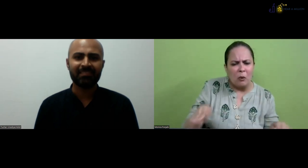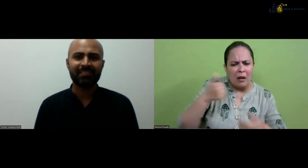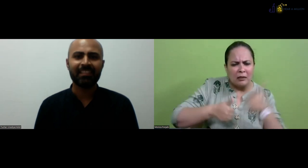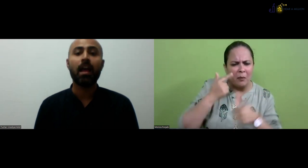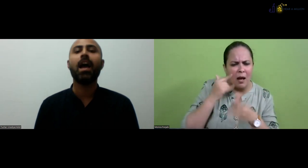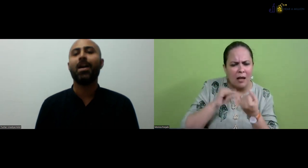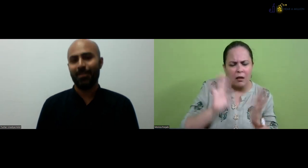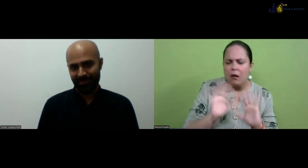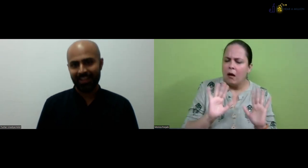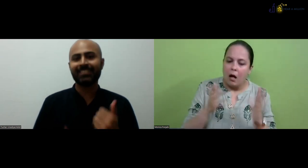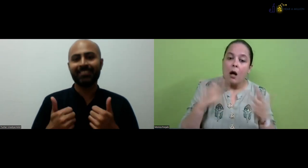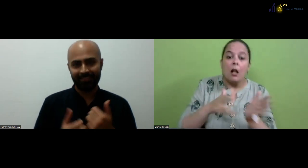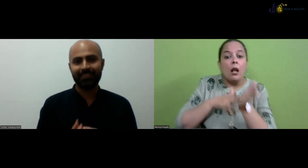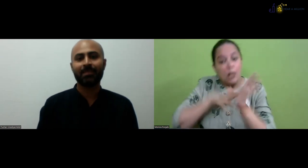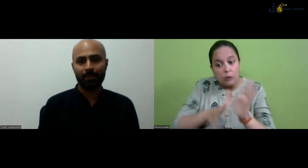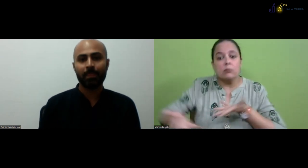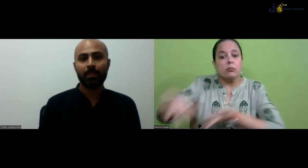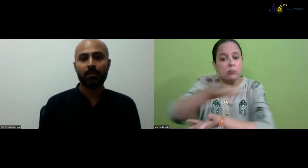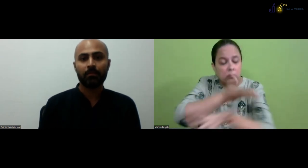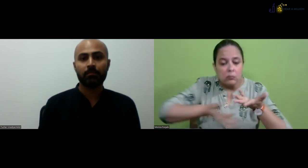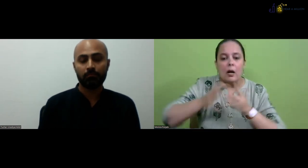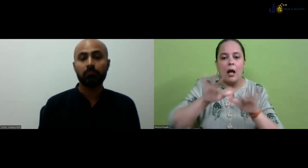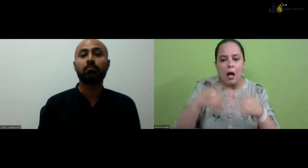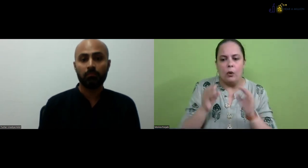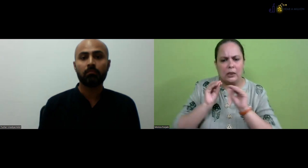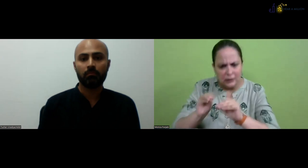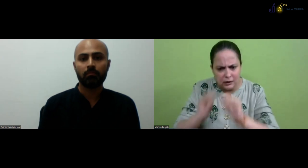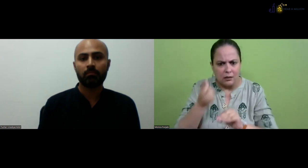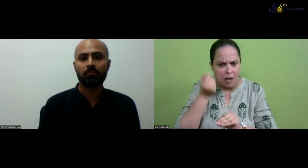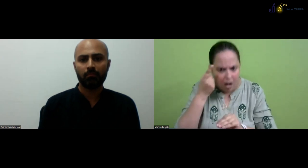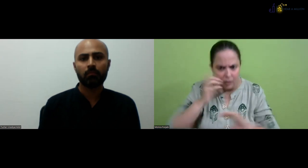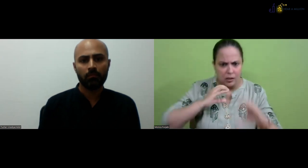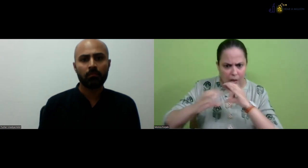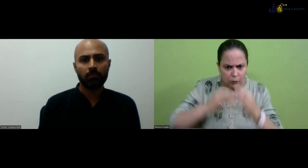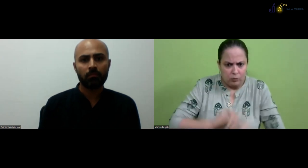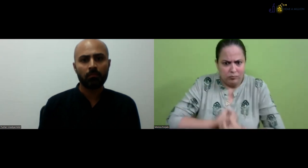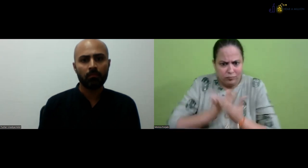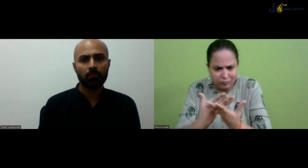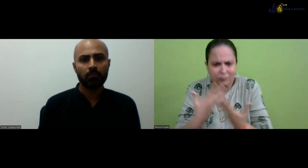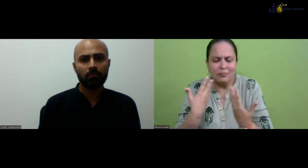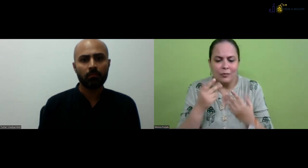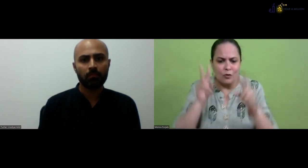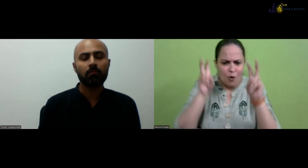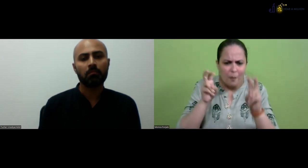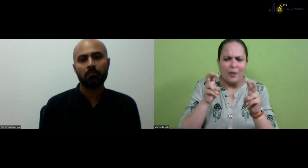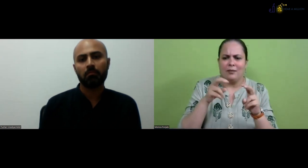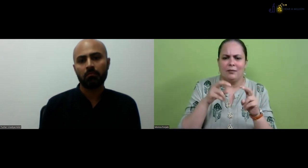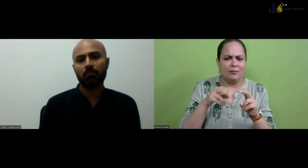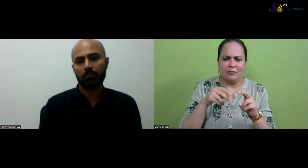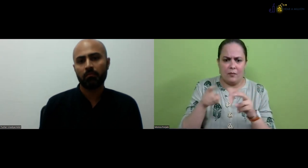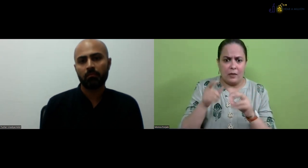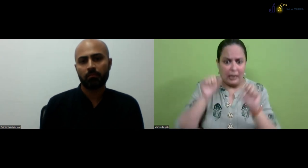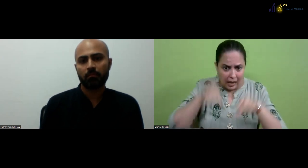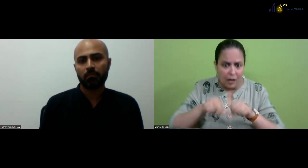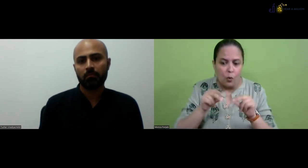kind of wondering how we can test the, uh, how we can do the examination for the deaf students. So we will see if they can express